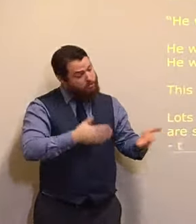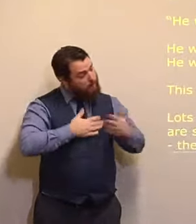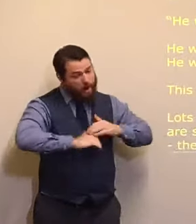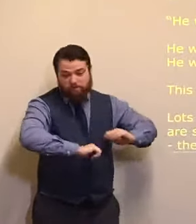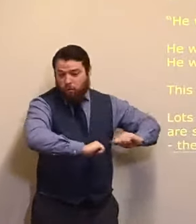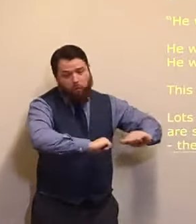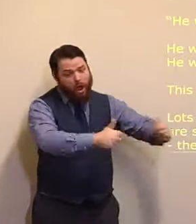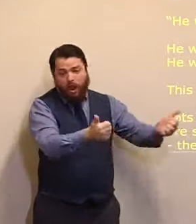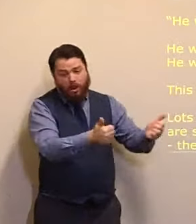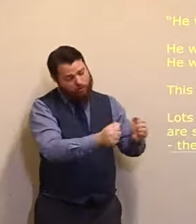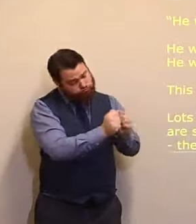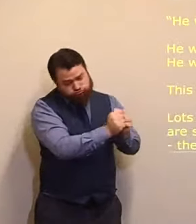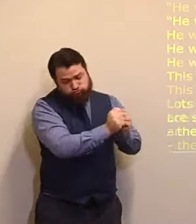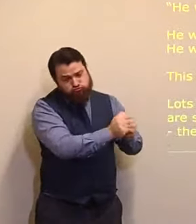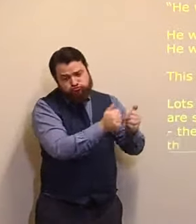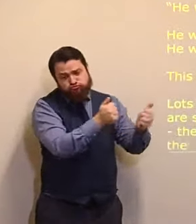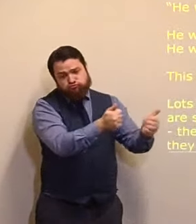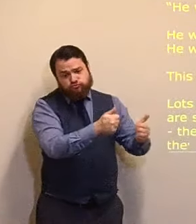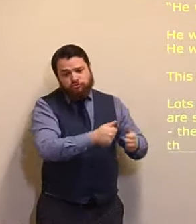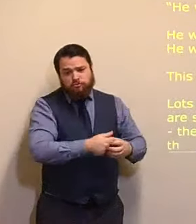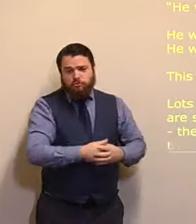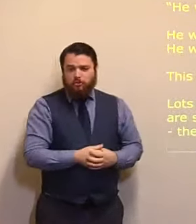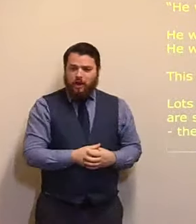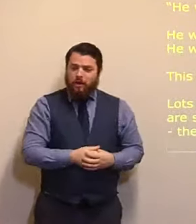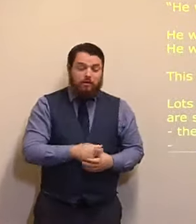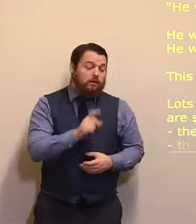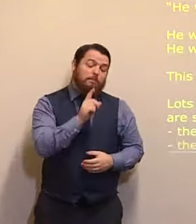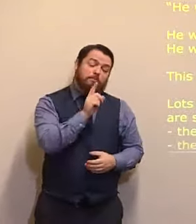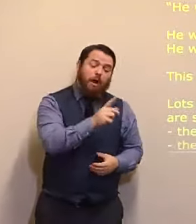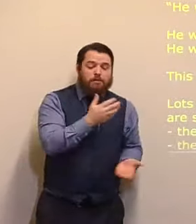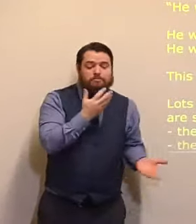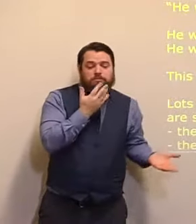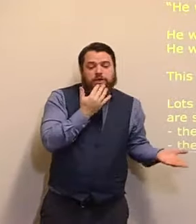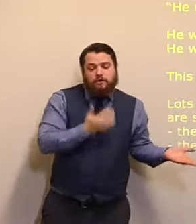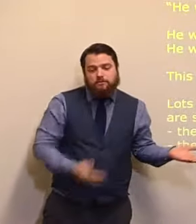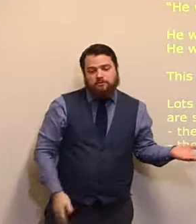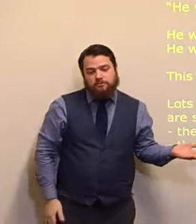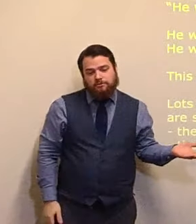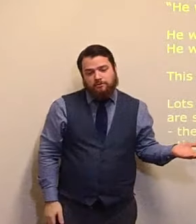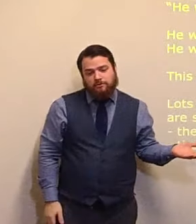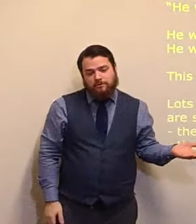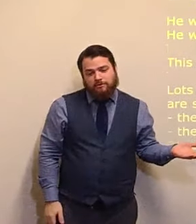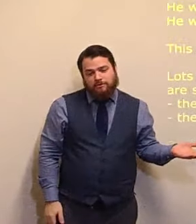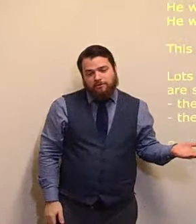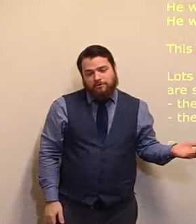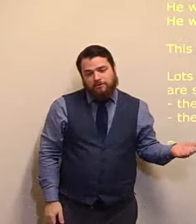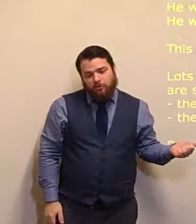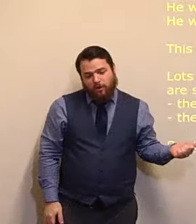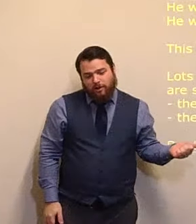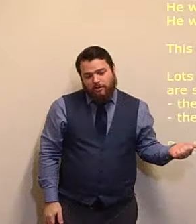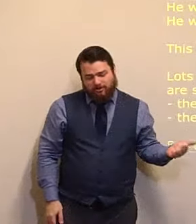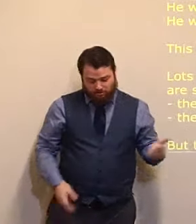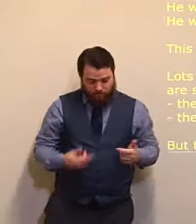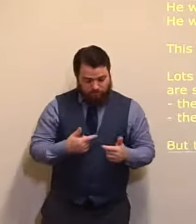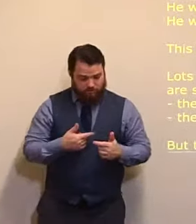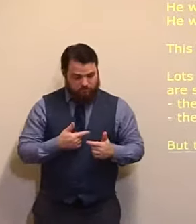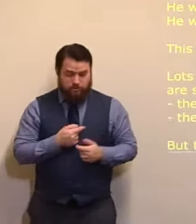be sincere, and be sincerely wrong. So, sincerity, is not a warrant, of, of